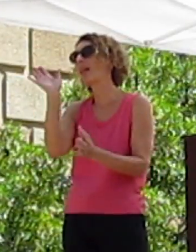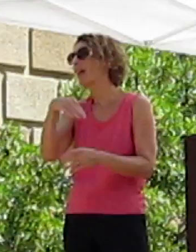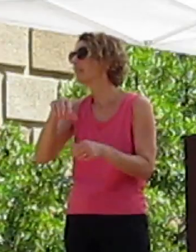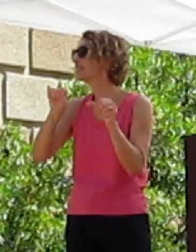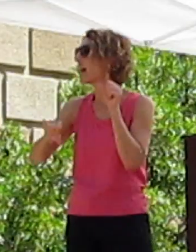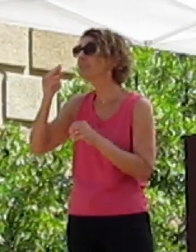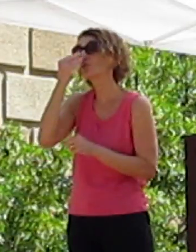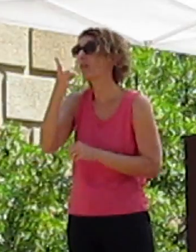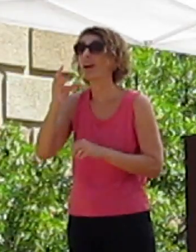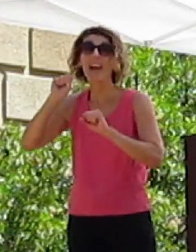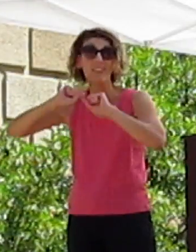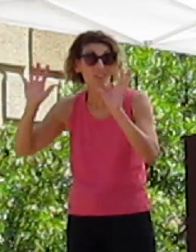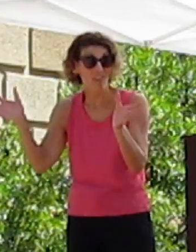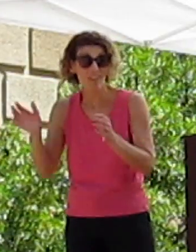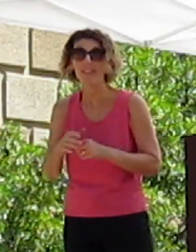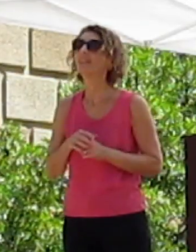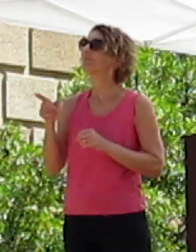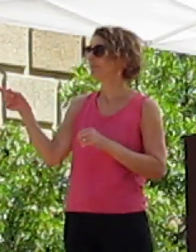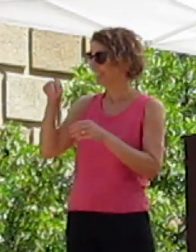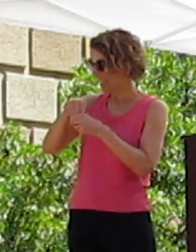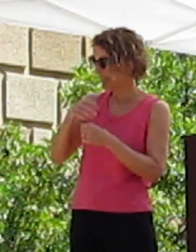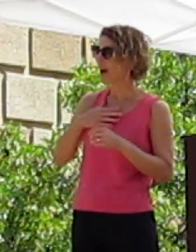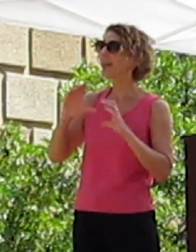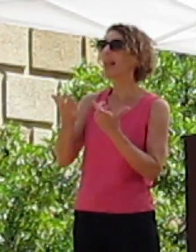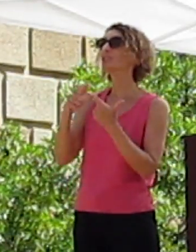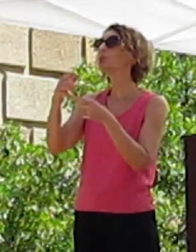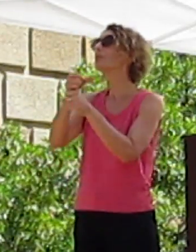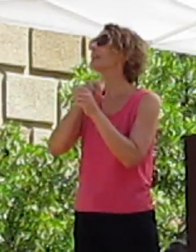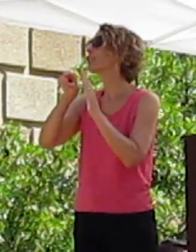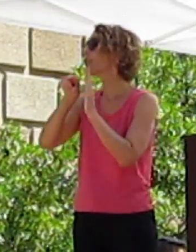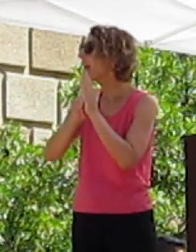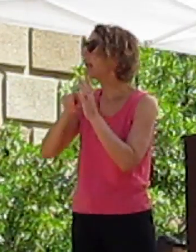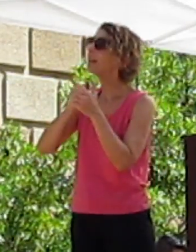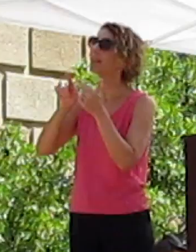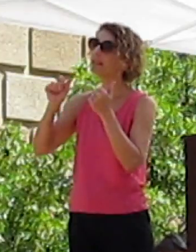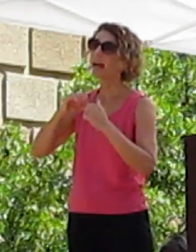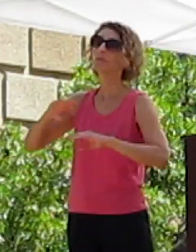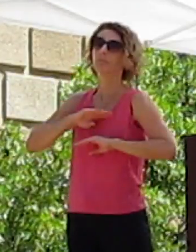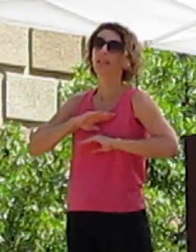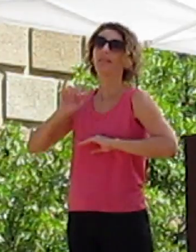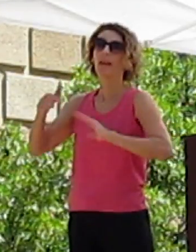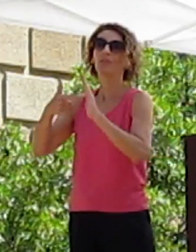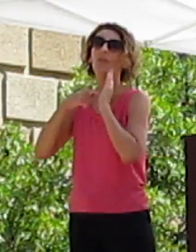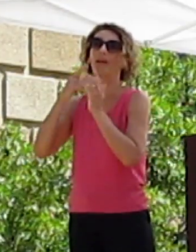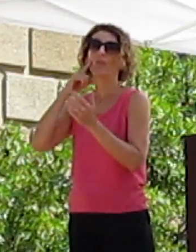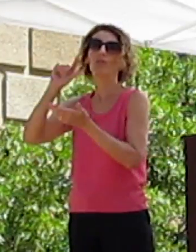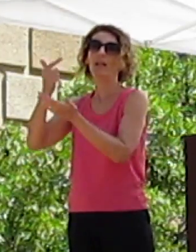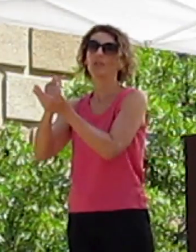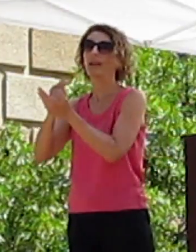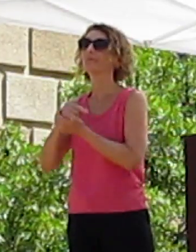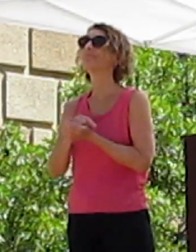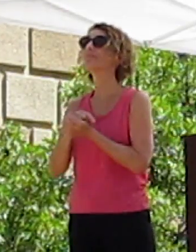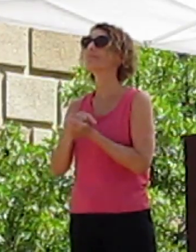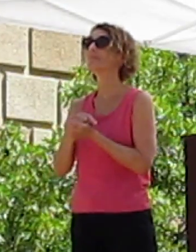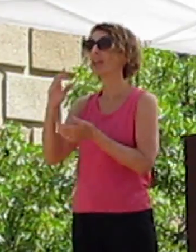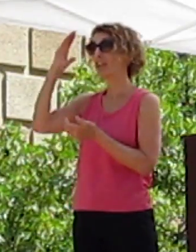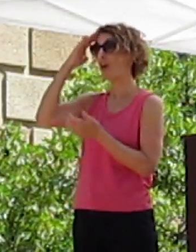at all. They are in my class to get a grade so that they can meet the requirements to graduate. With these facts in